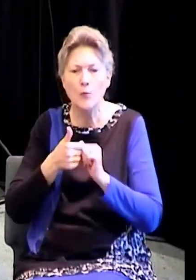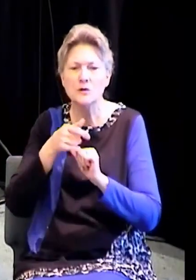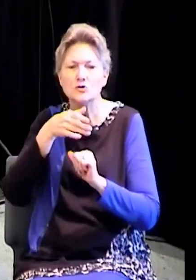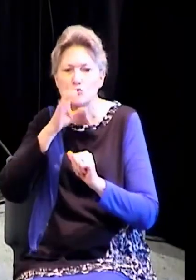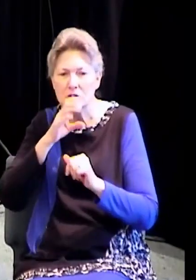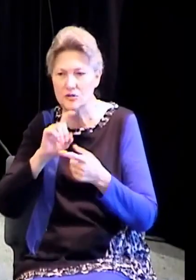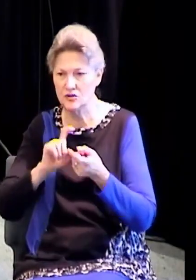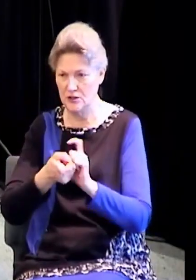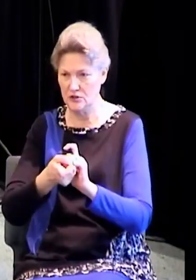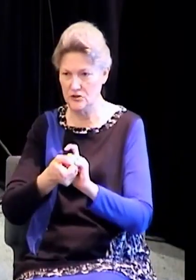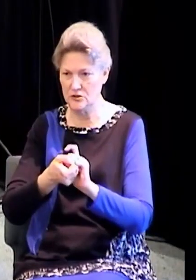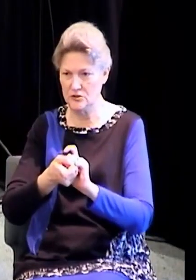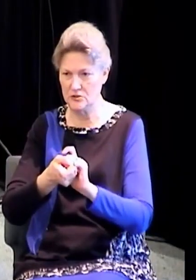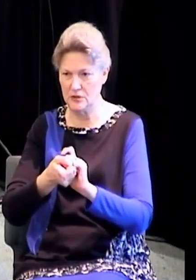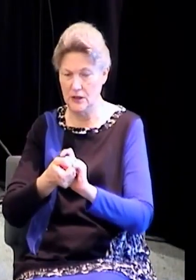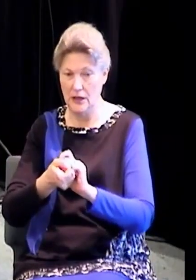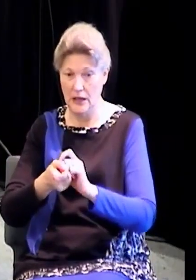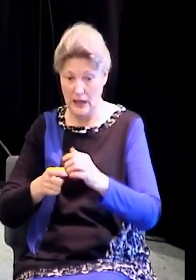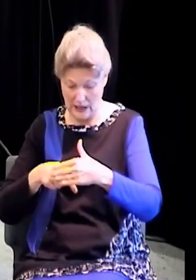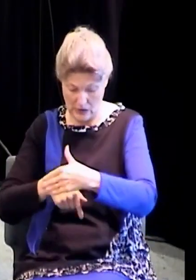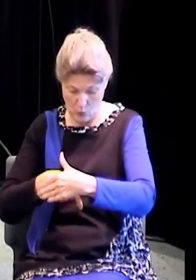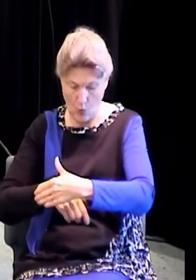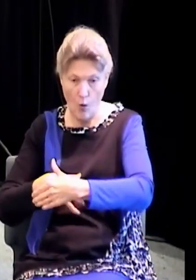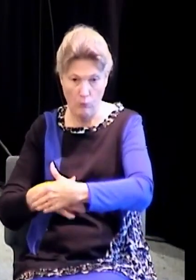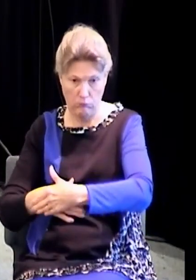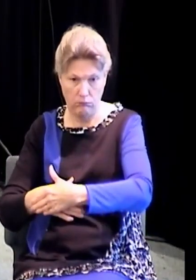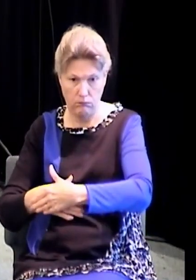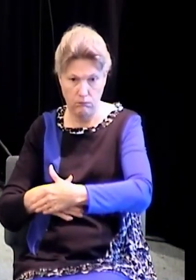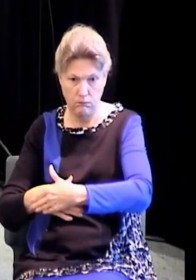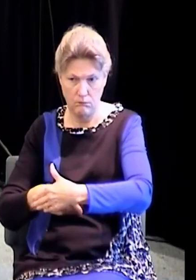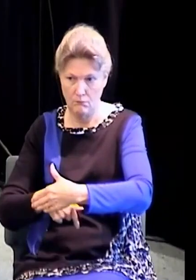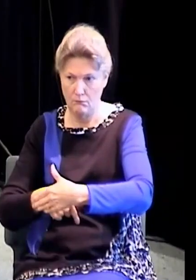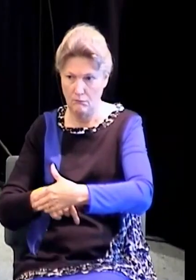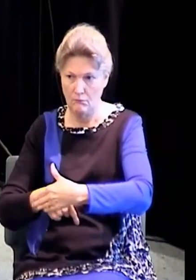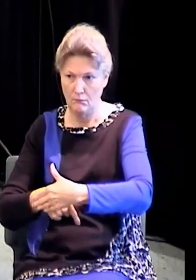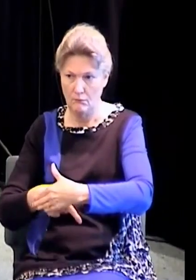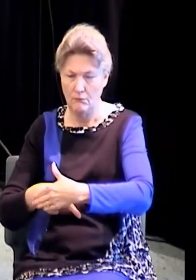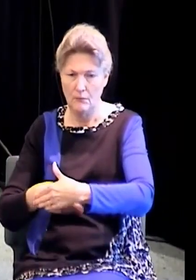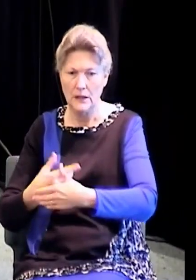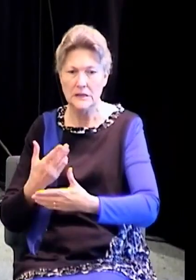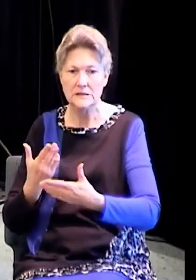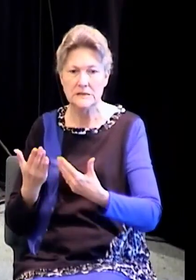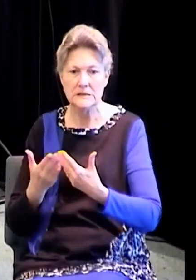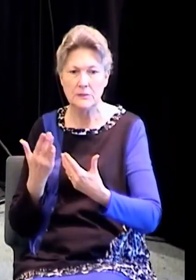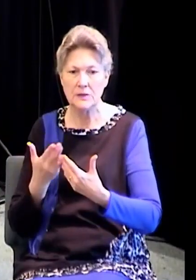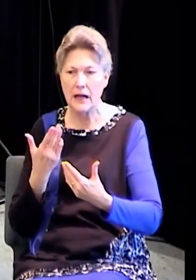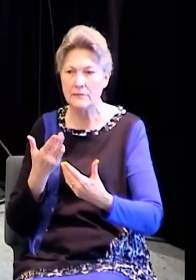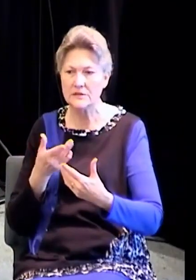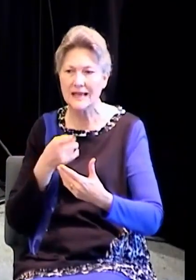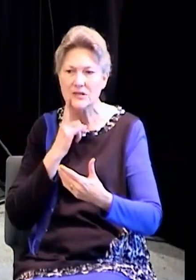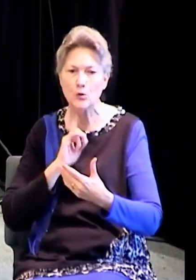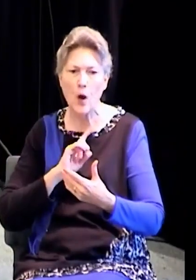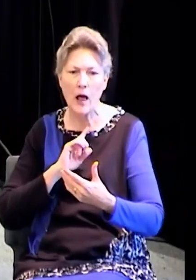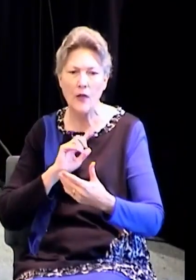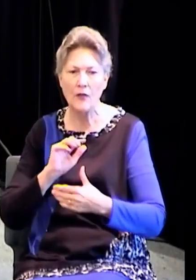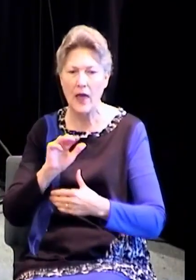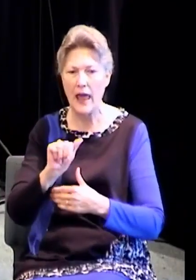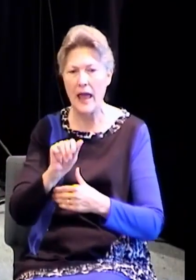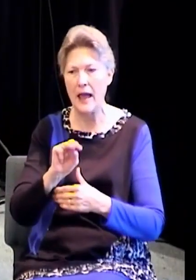When they're in the womb, it's amazing. Sometimes the ambiotic fluid, you know, in and out of the mouth, and they